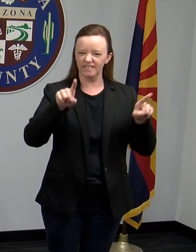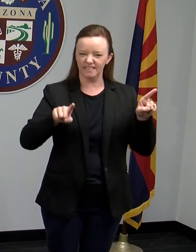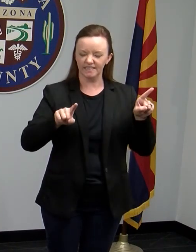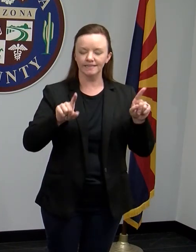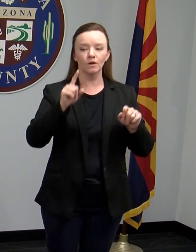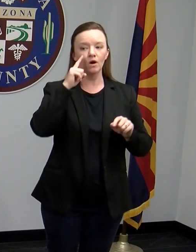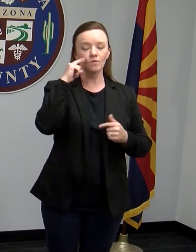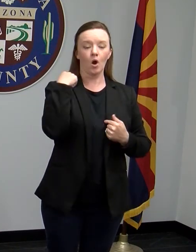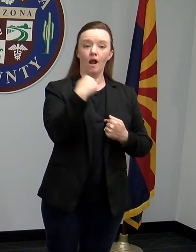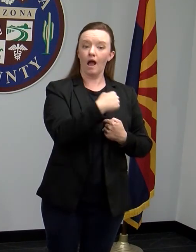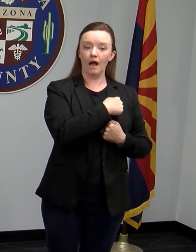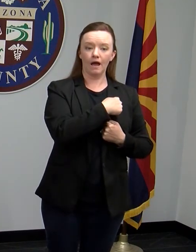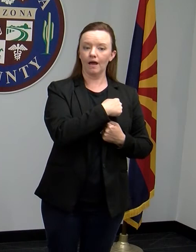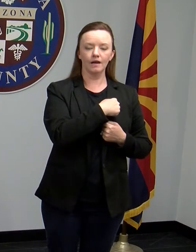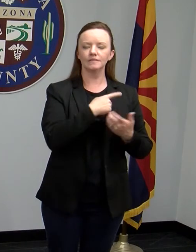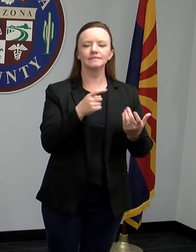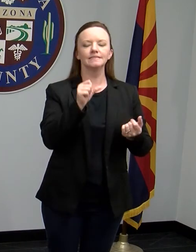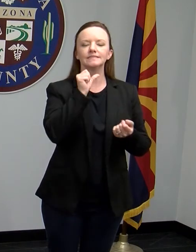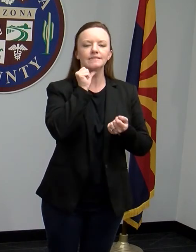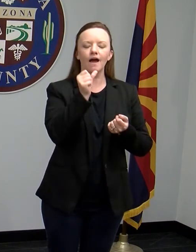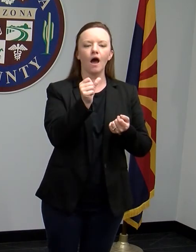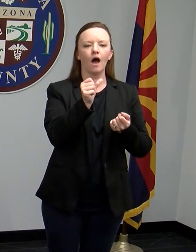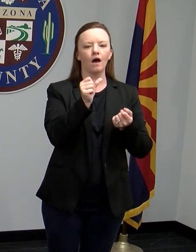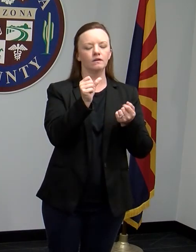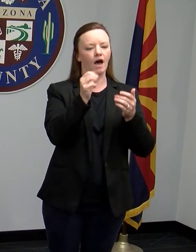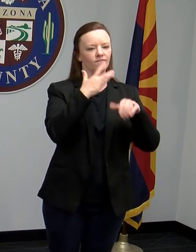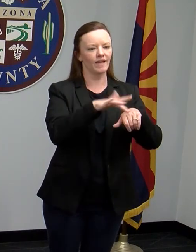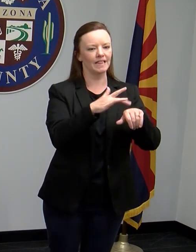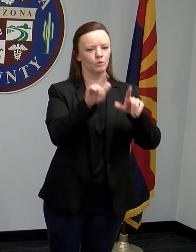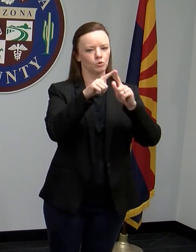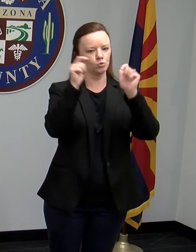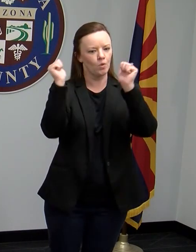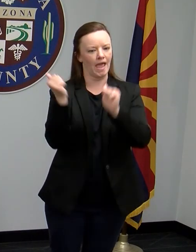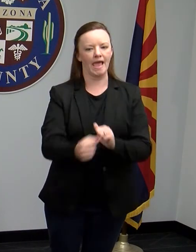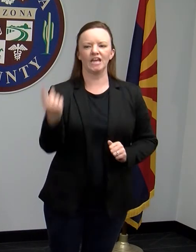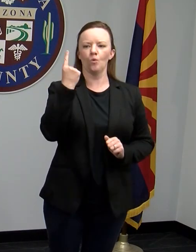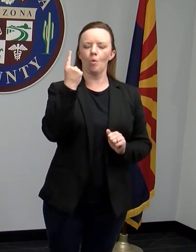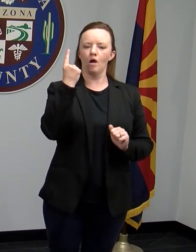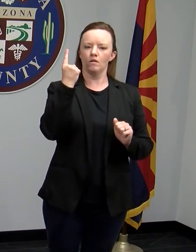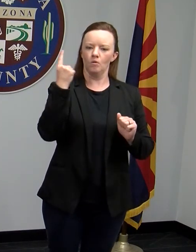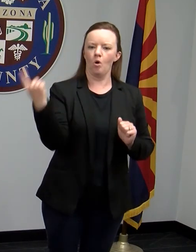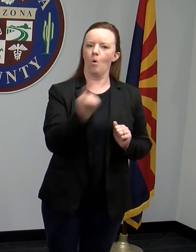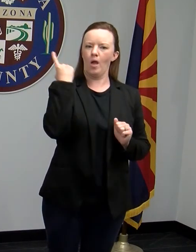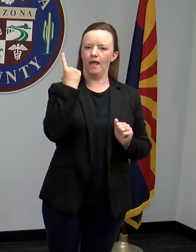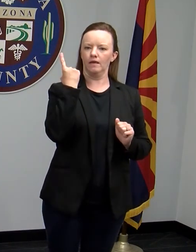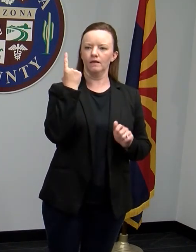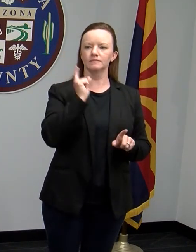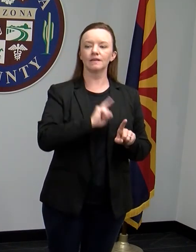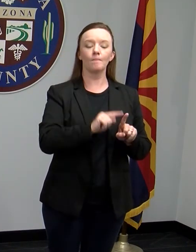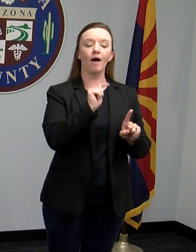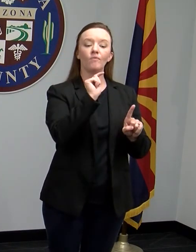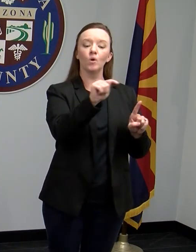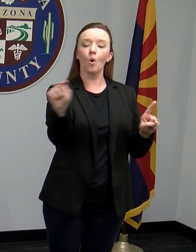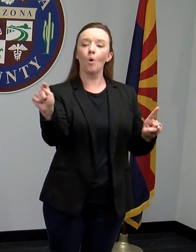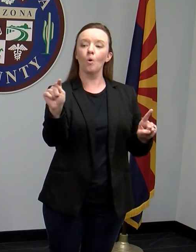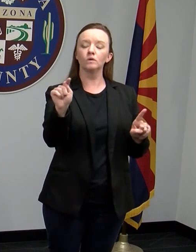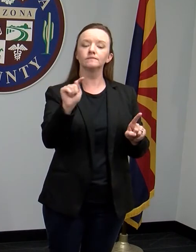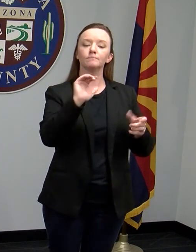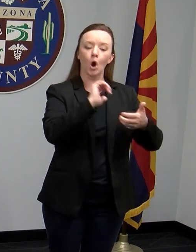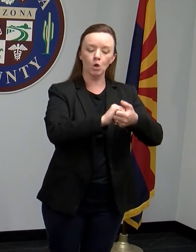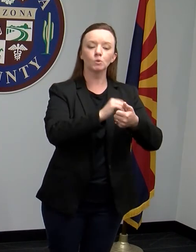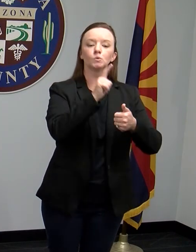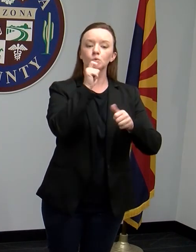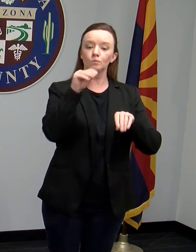widely available and consistently available, but these providers would not be participating if they didn't have